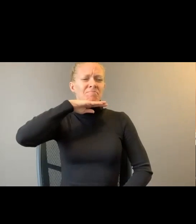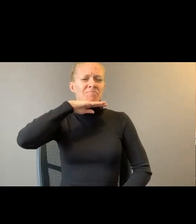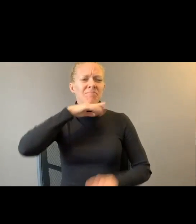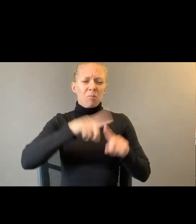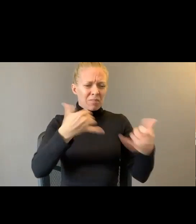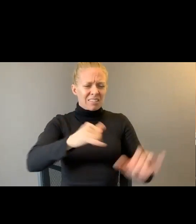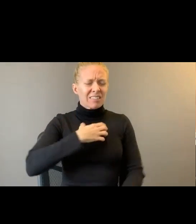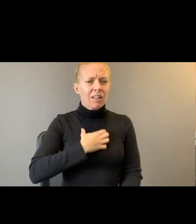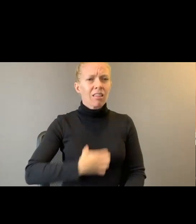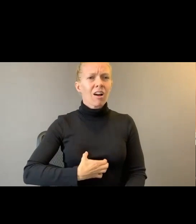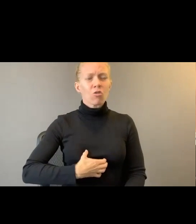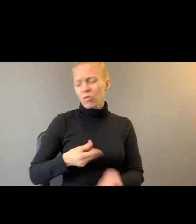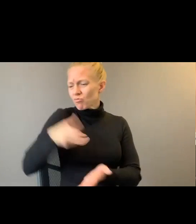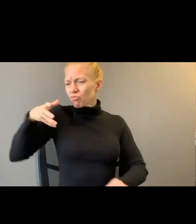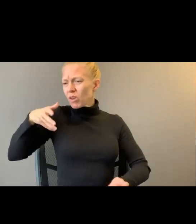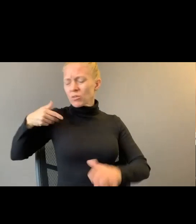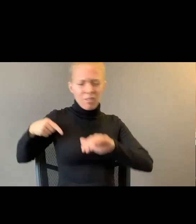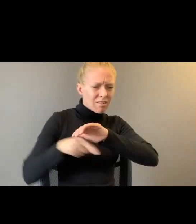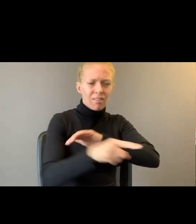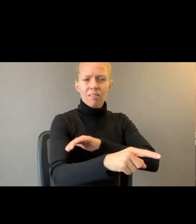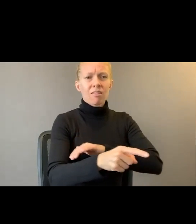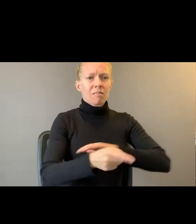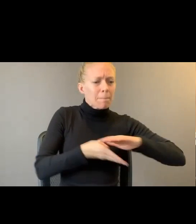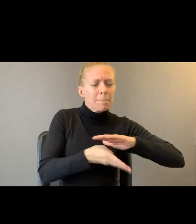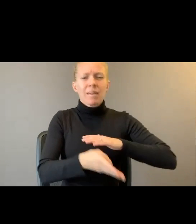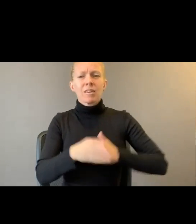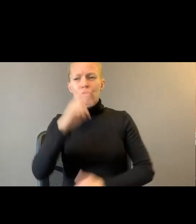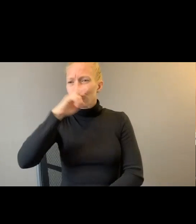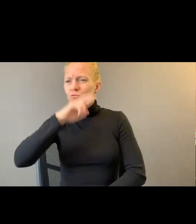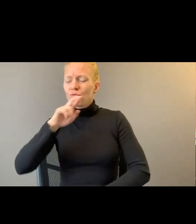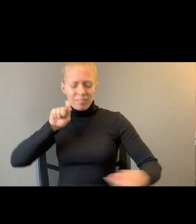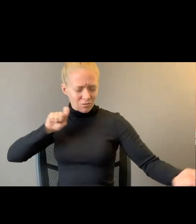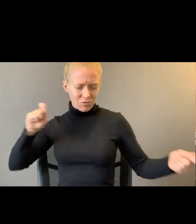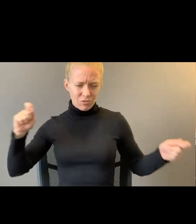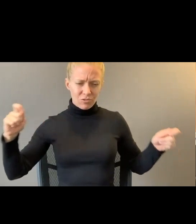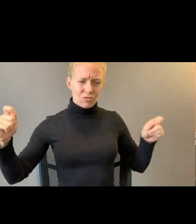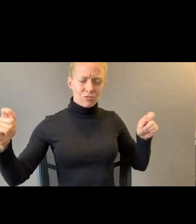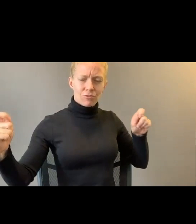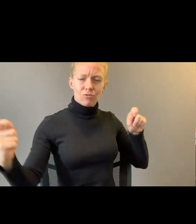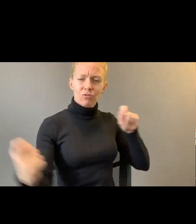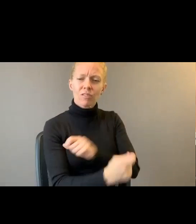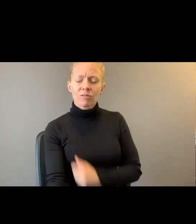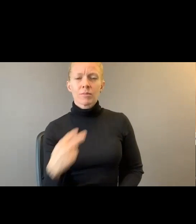Swimming. Sewage. Bread line rat. Baker rat. Transformed. Stuck. In a well.